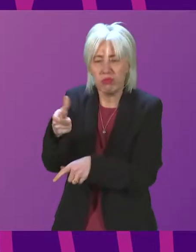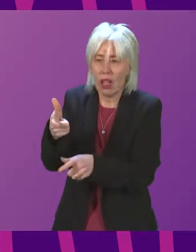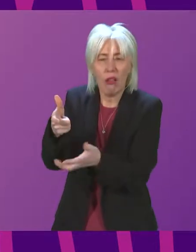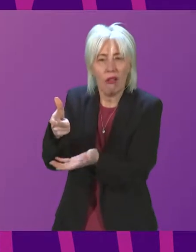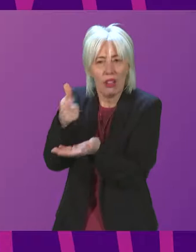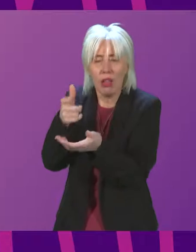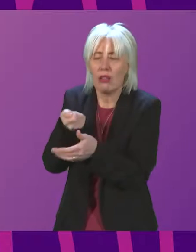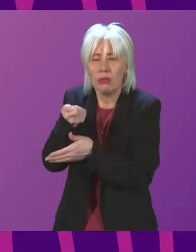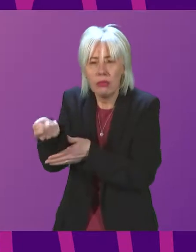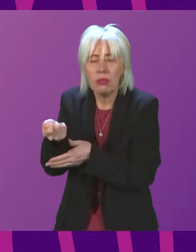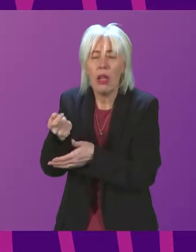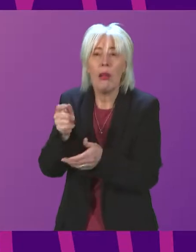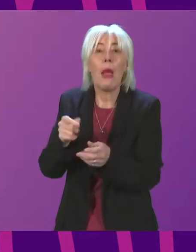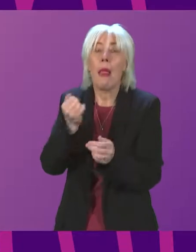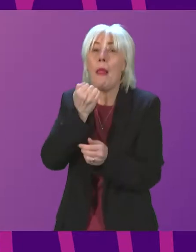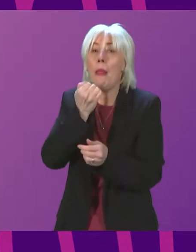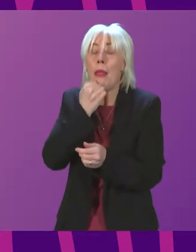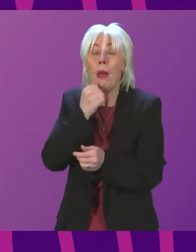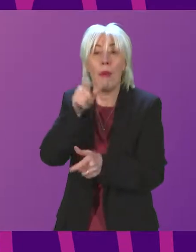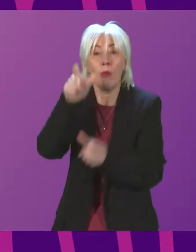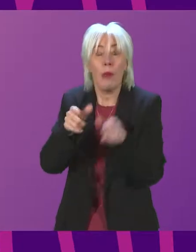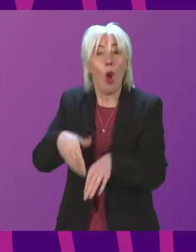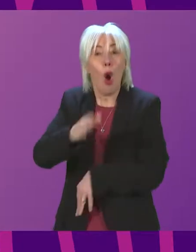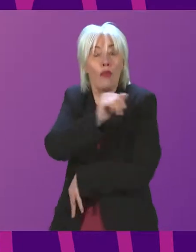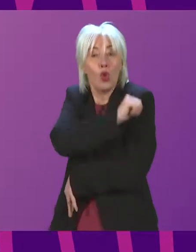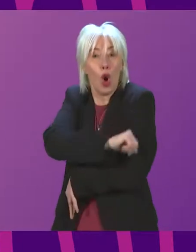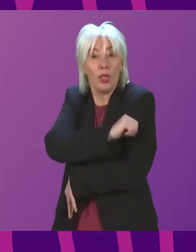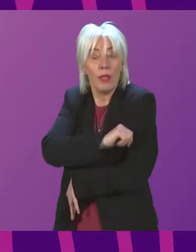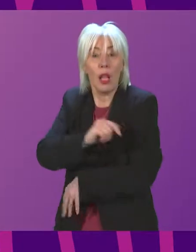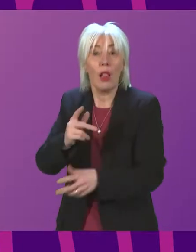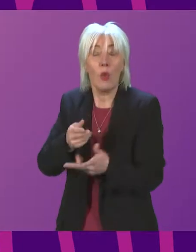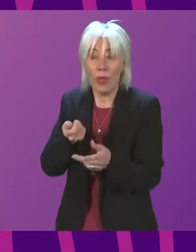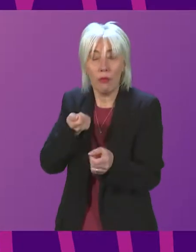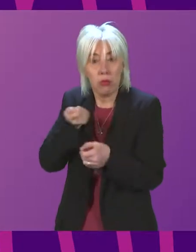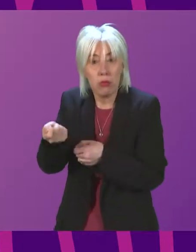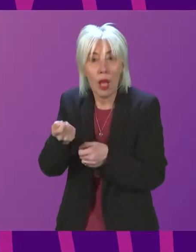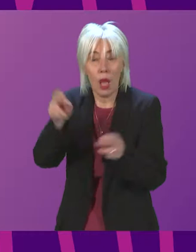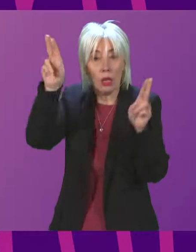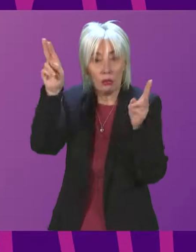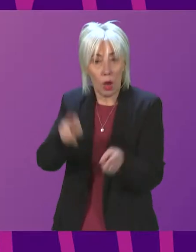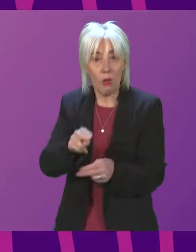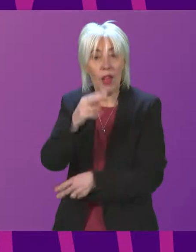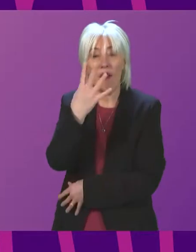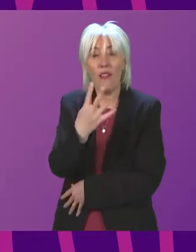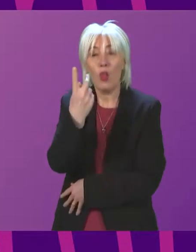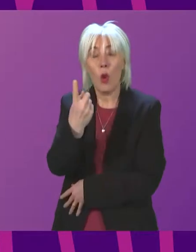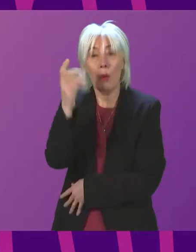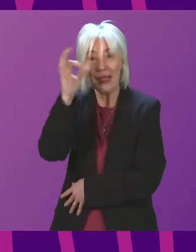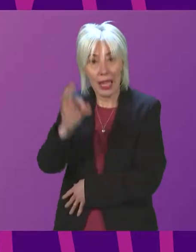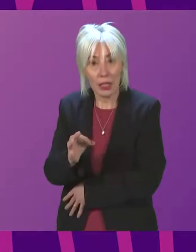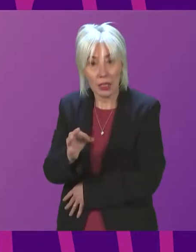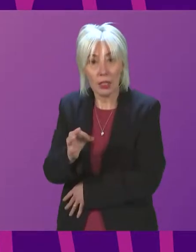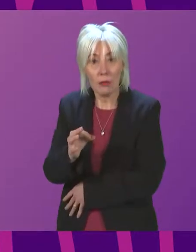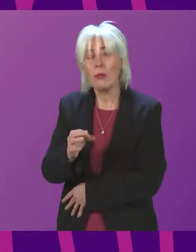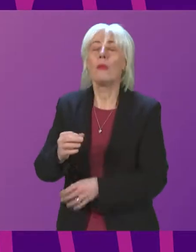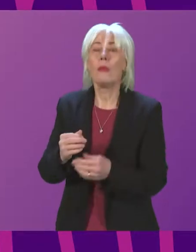number of emergency admissions to hospital due to assault with a sharp object have fallen 51% 2006, 2007 till now.